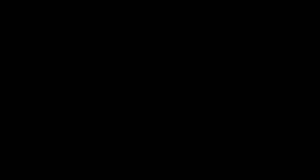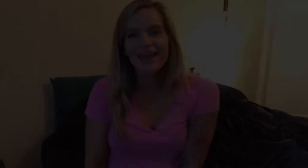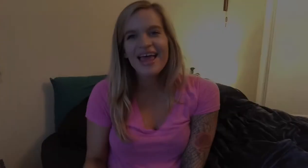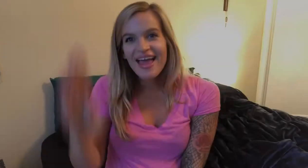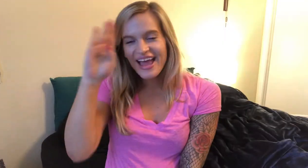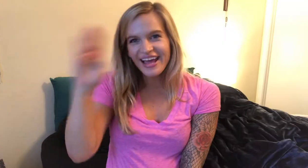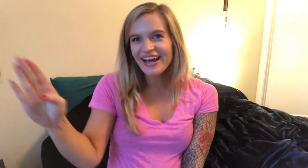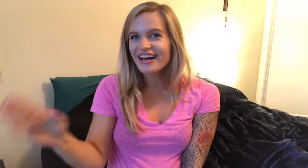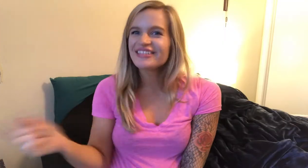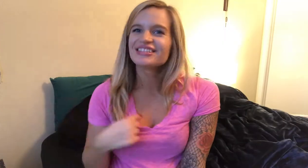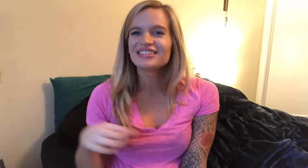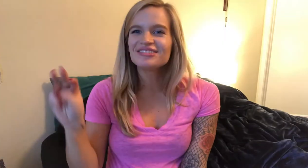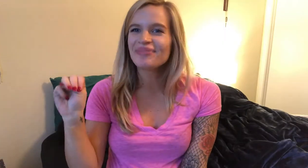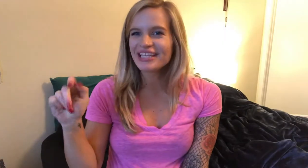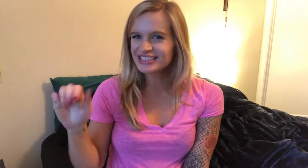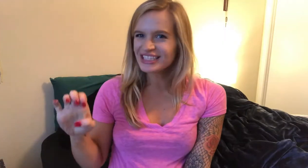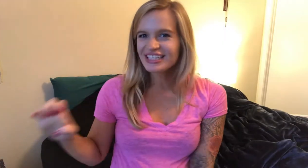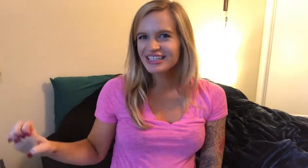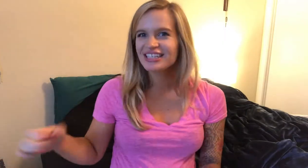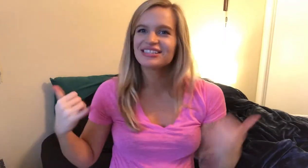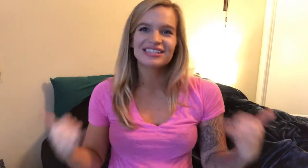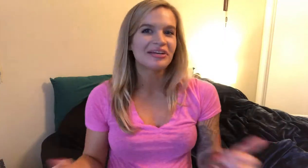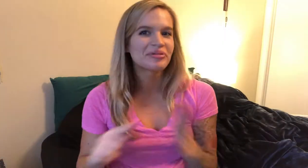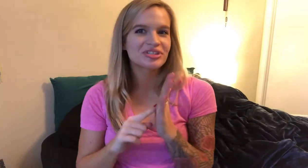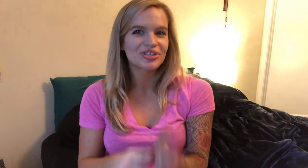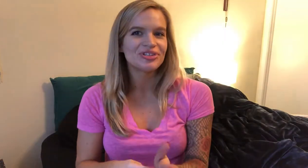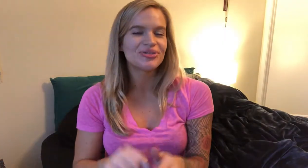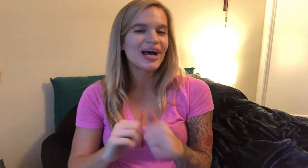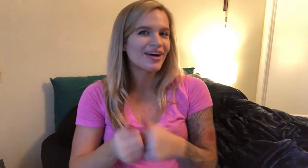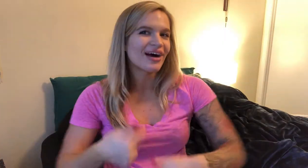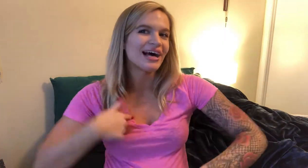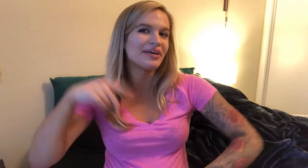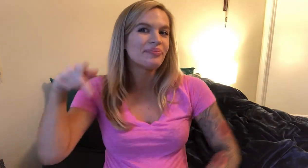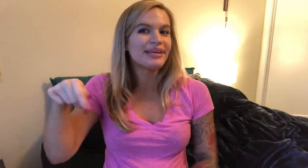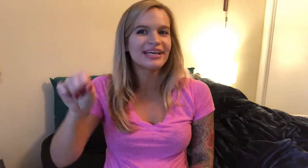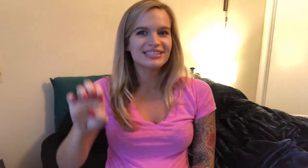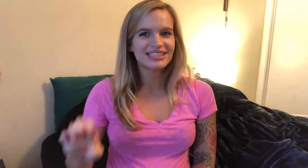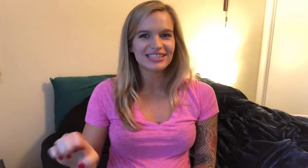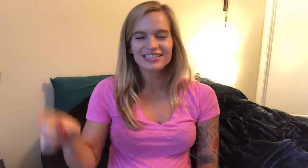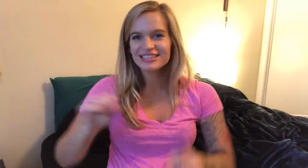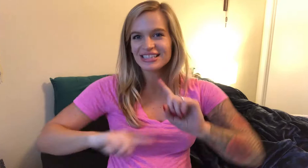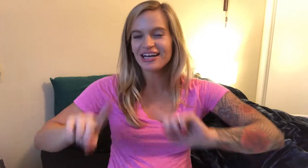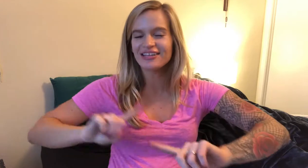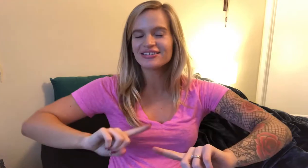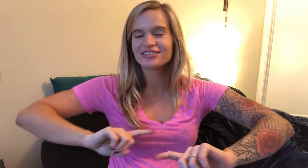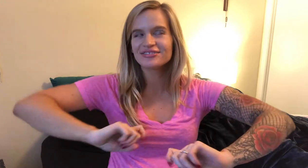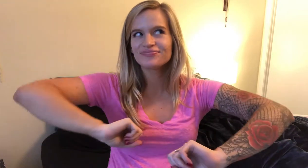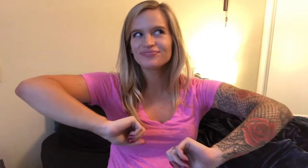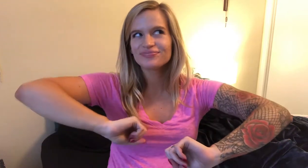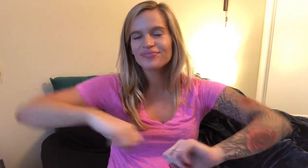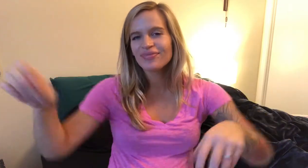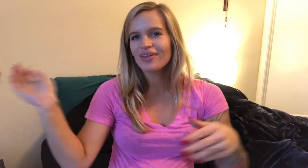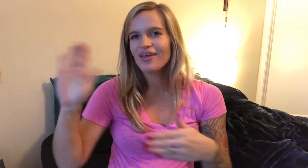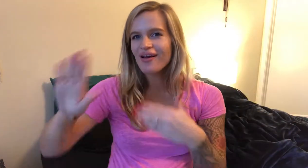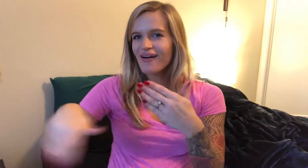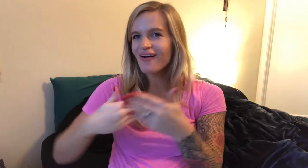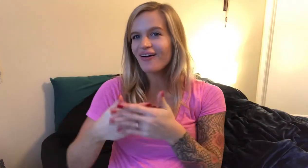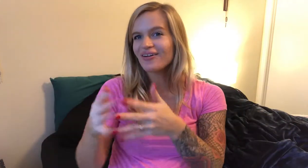Hey guys it's Macy. Today I'm going show you how I PSE signed All